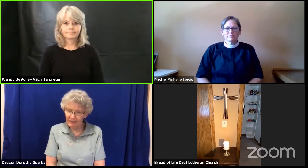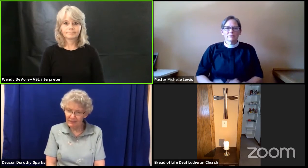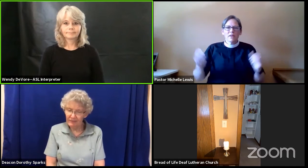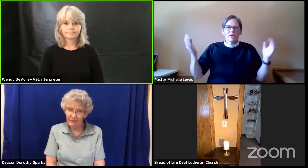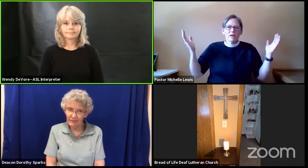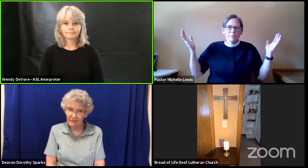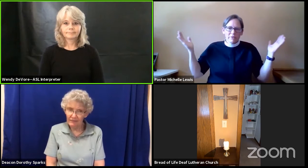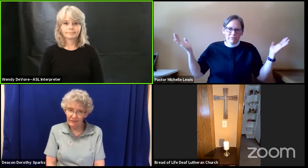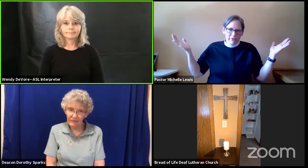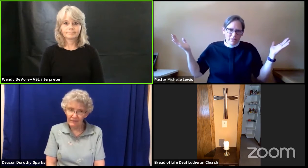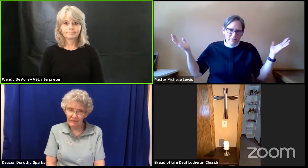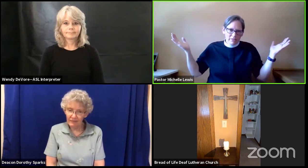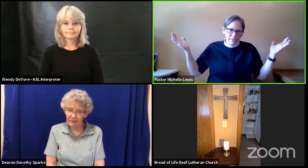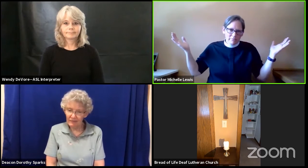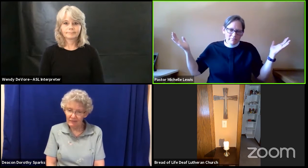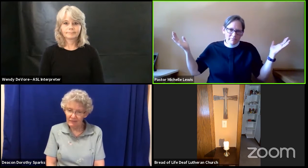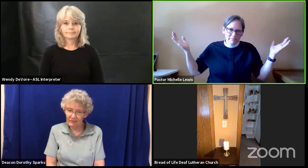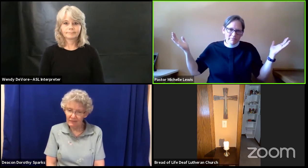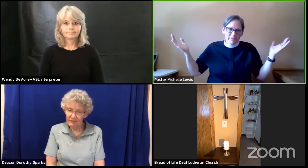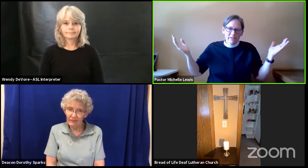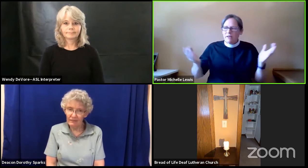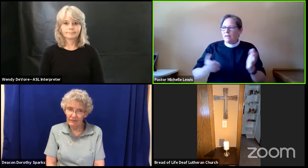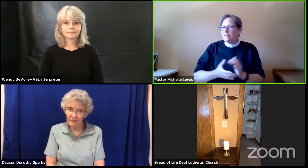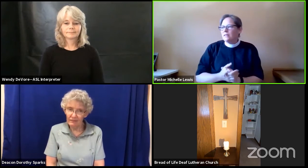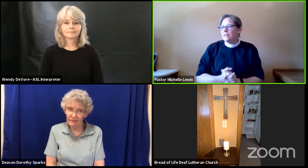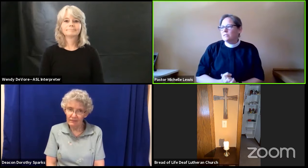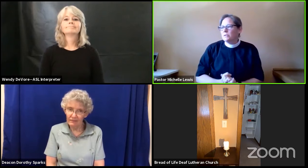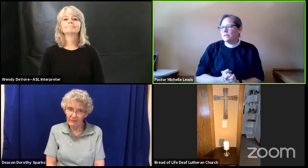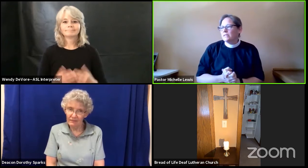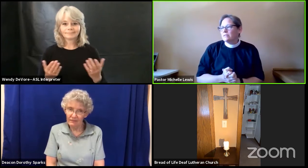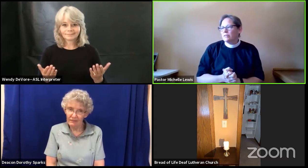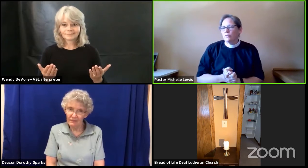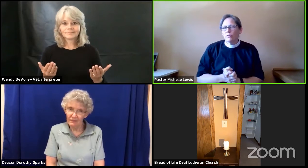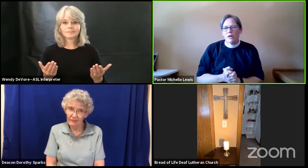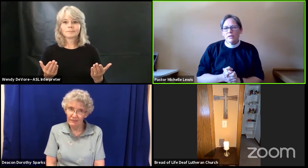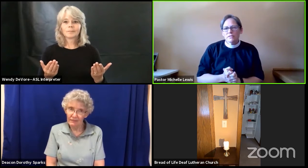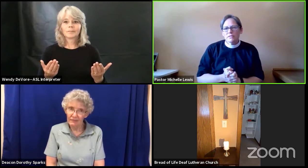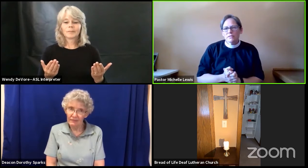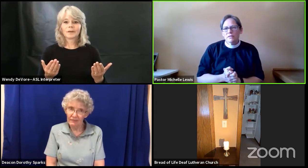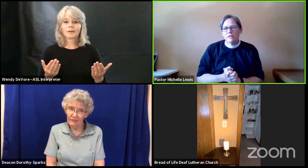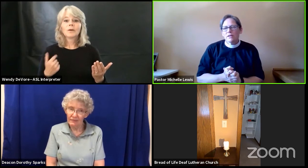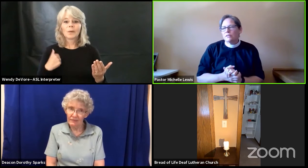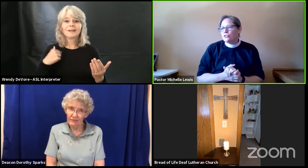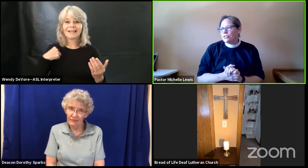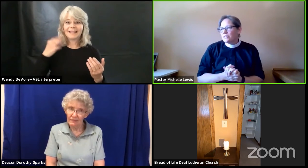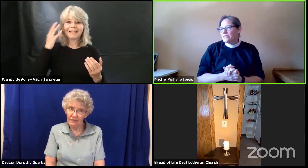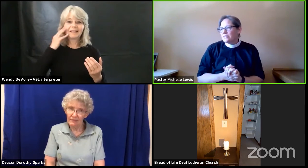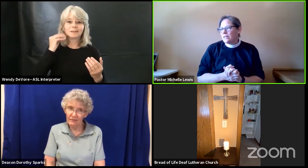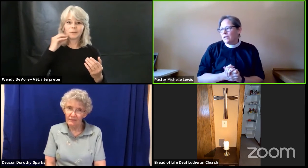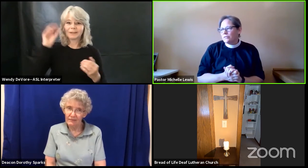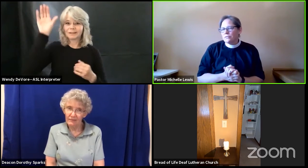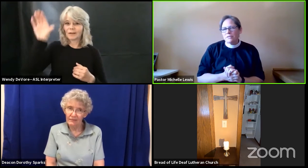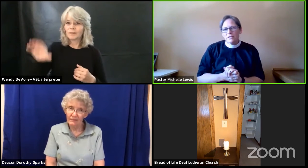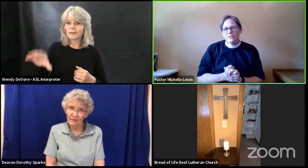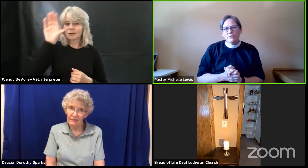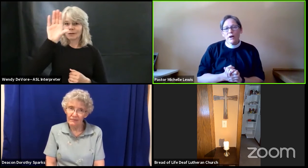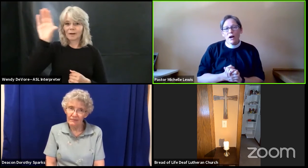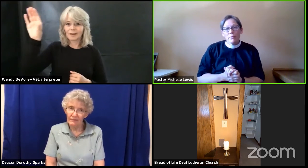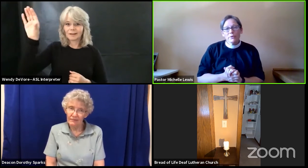My friends, in the experience of the cross, Jesus enters into our